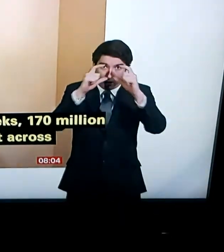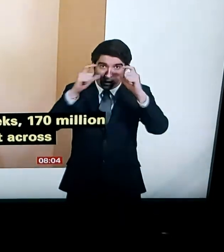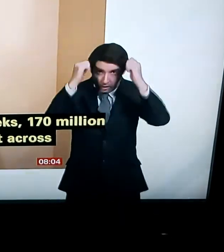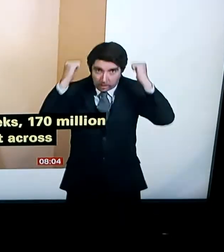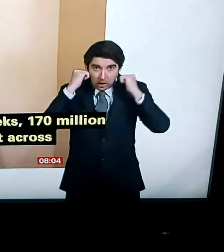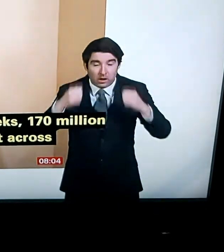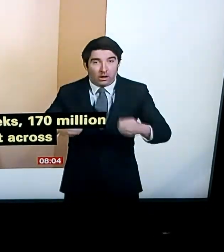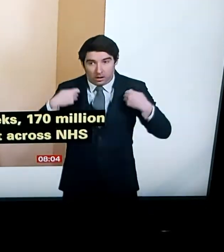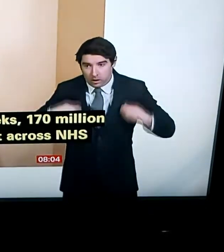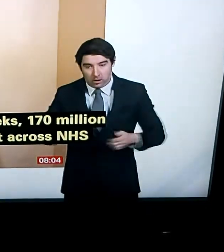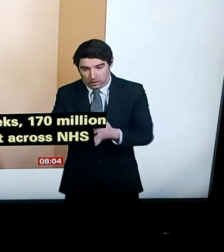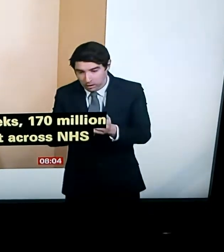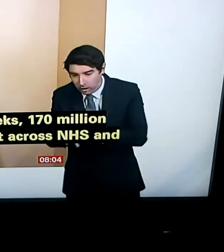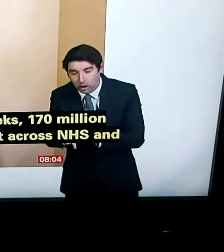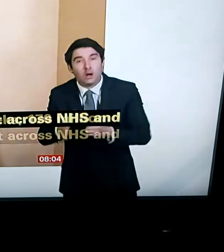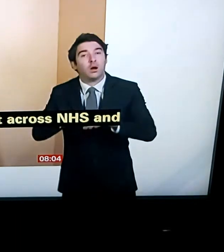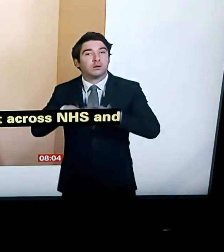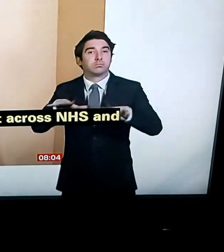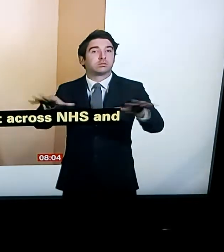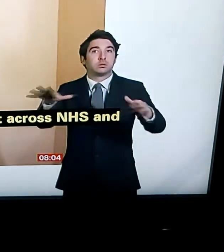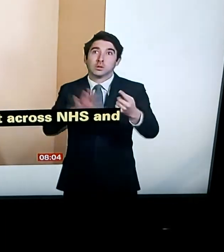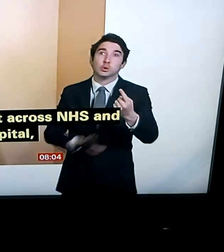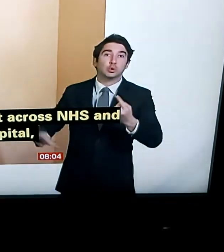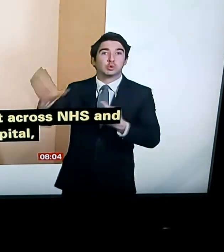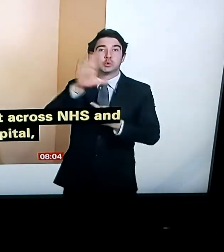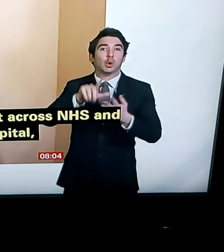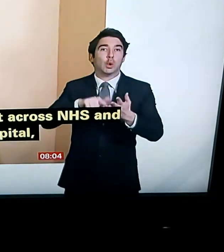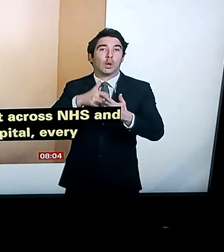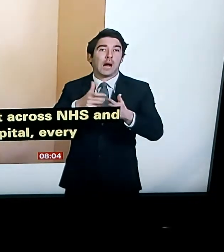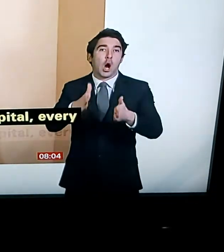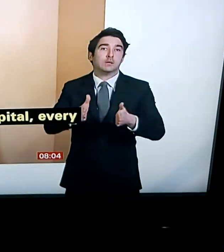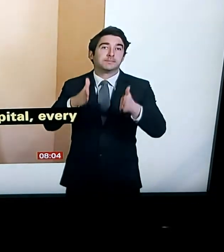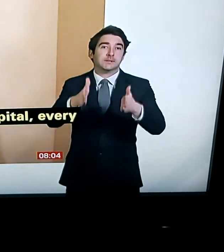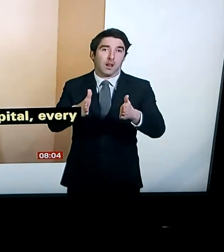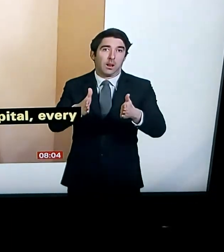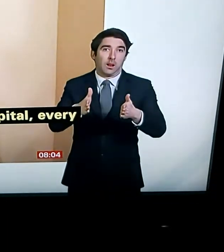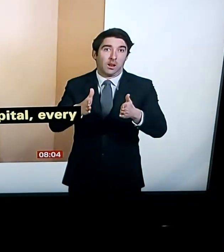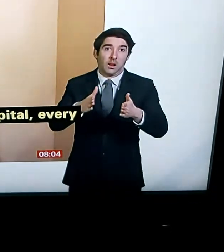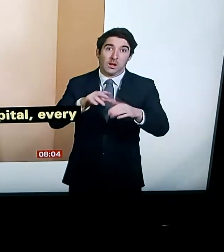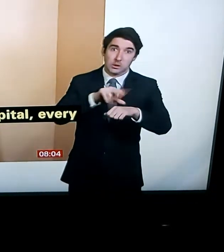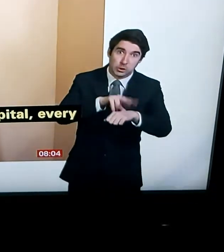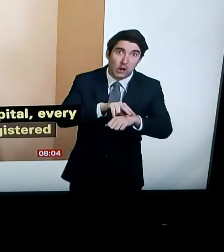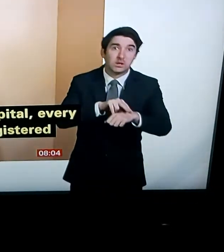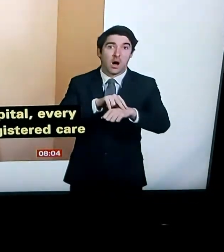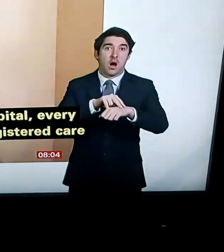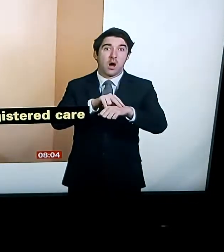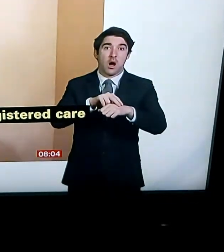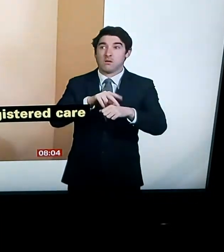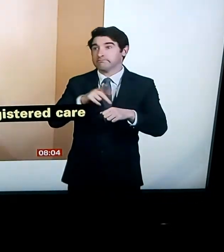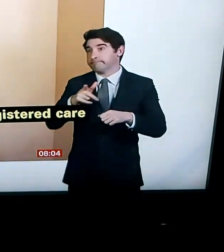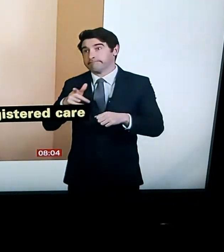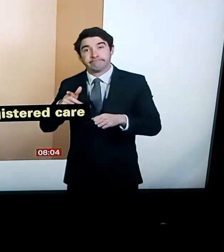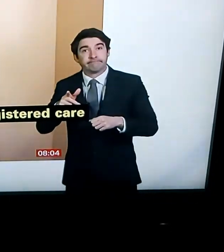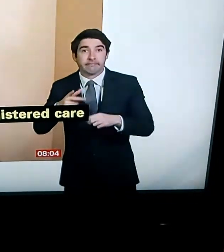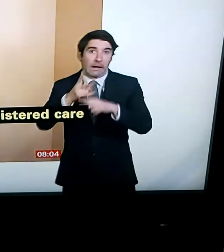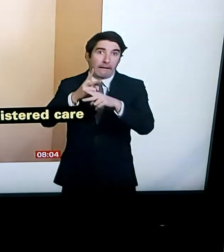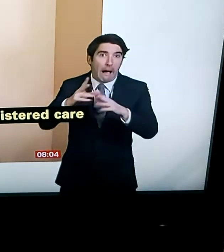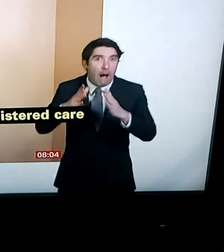every GP provider to all registered care providers, including over 25 million masks. So huge efforts have been going out.